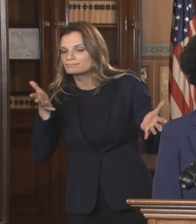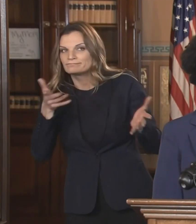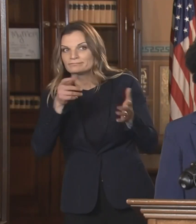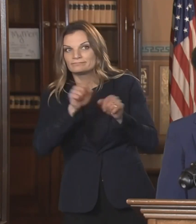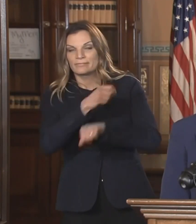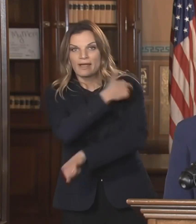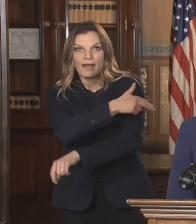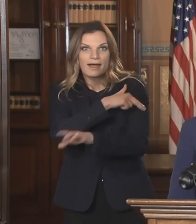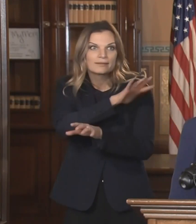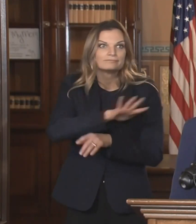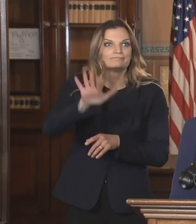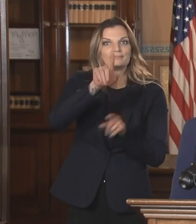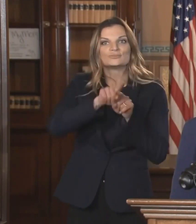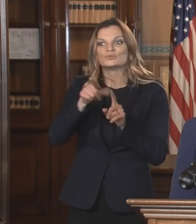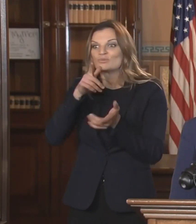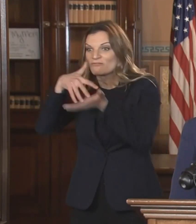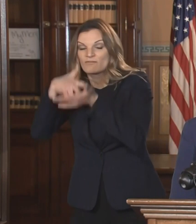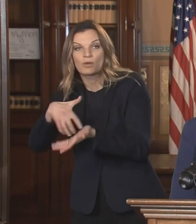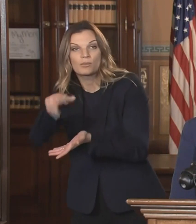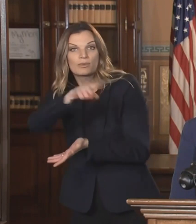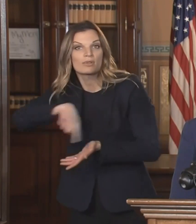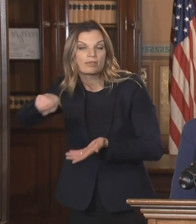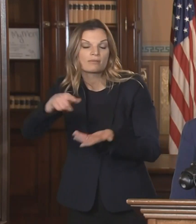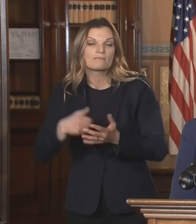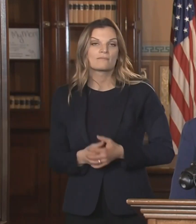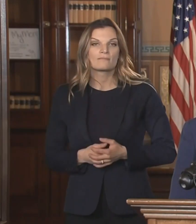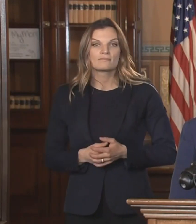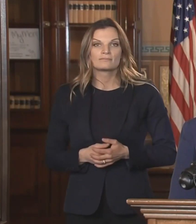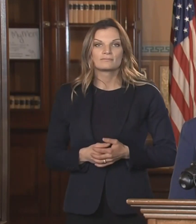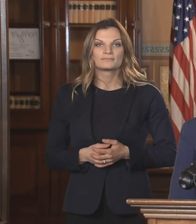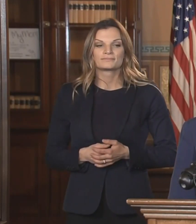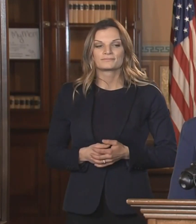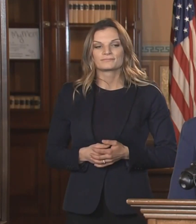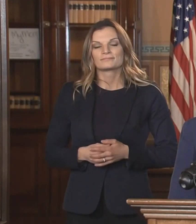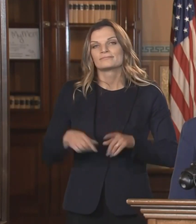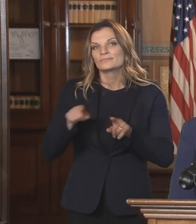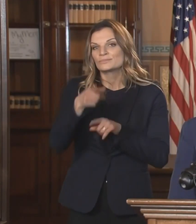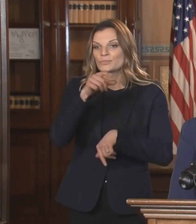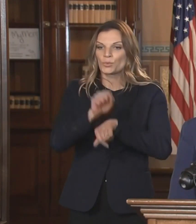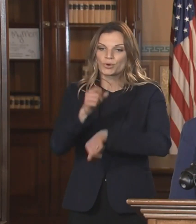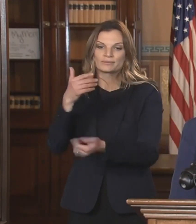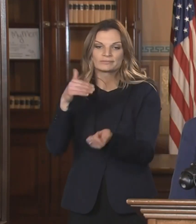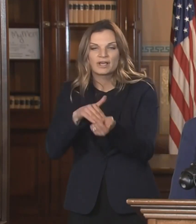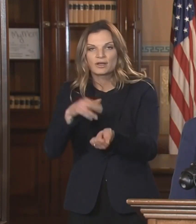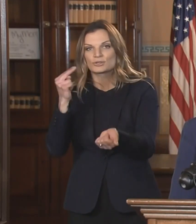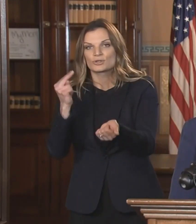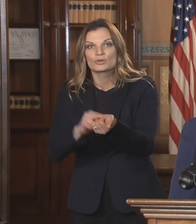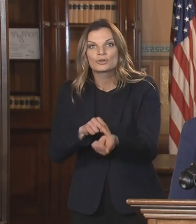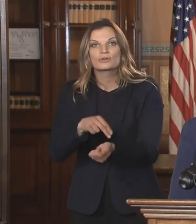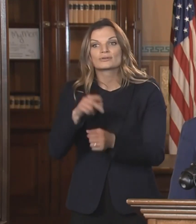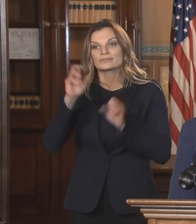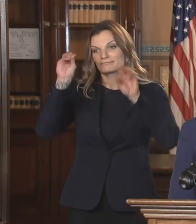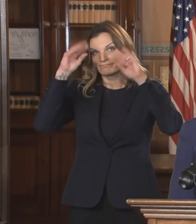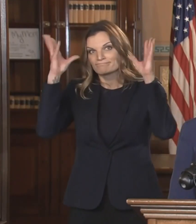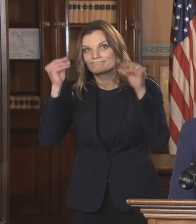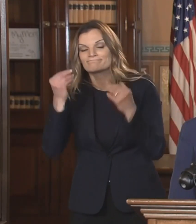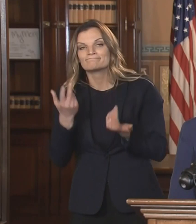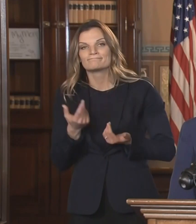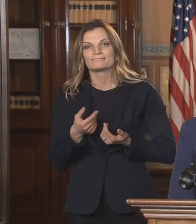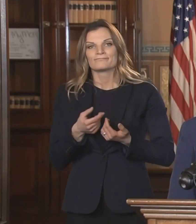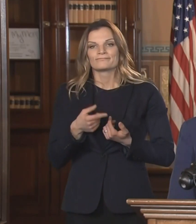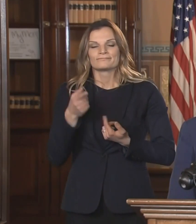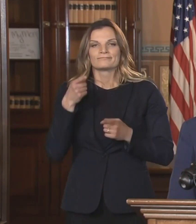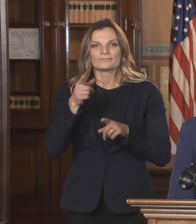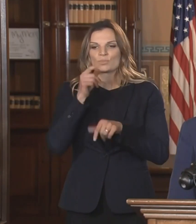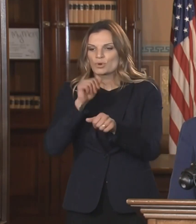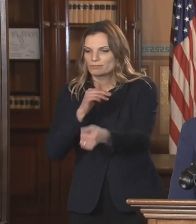Right now, this means that we are prioritizing vaccinating frontline health care workers such as EMS, those working